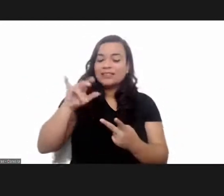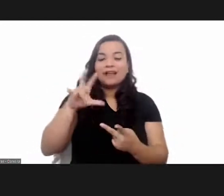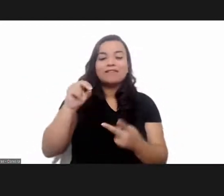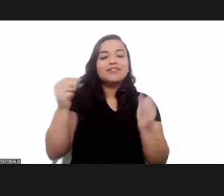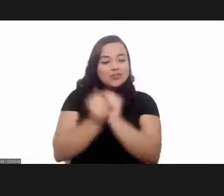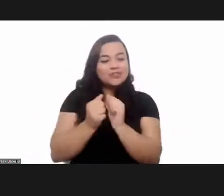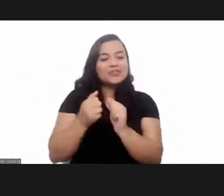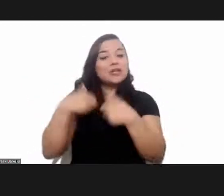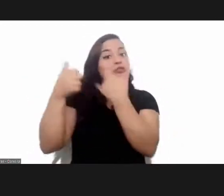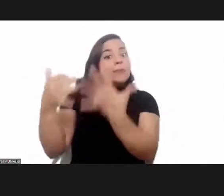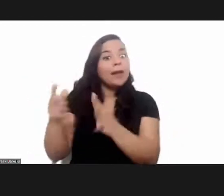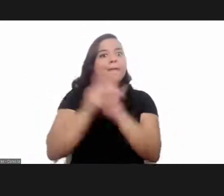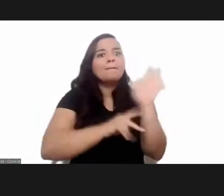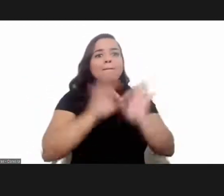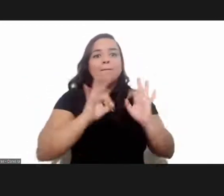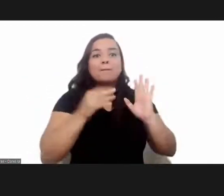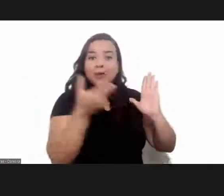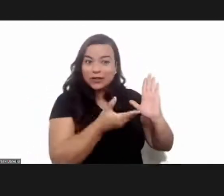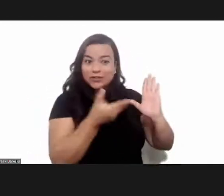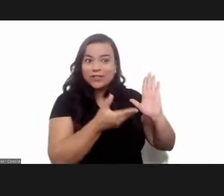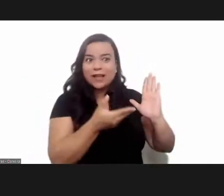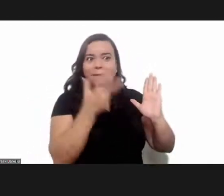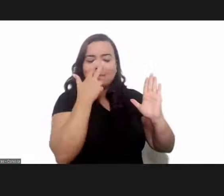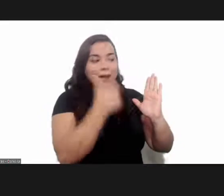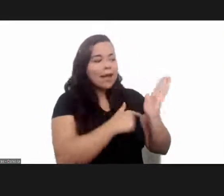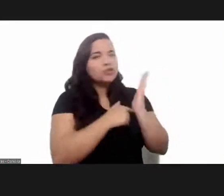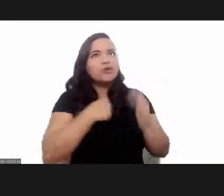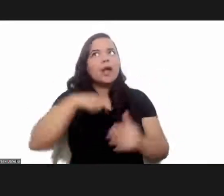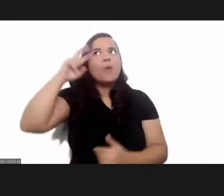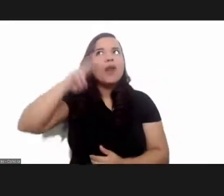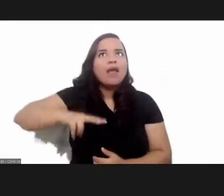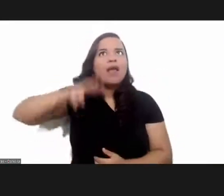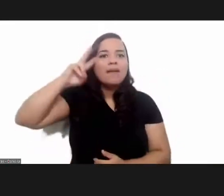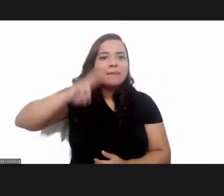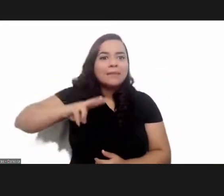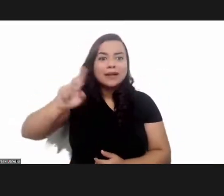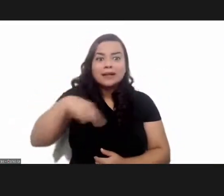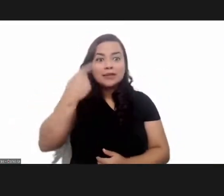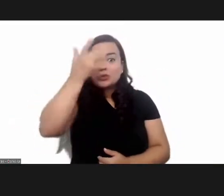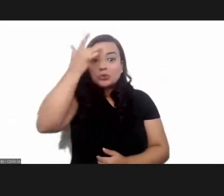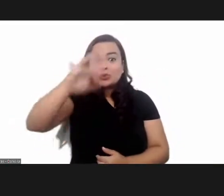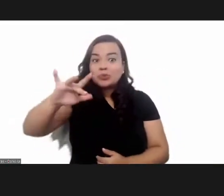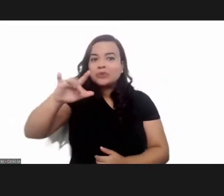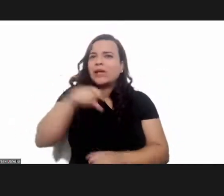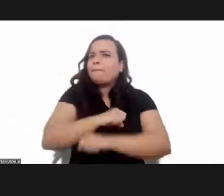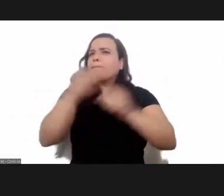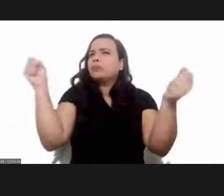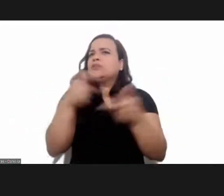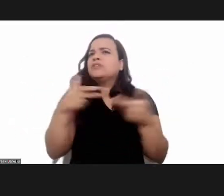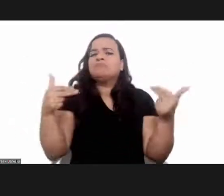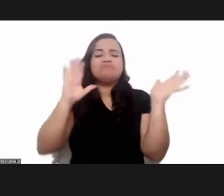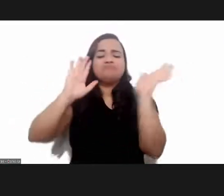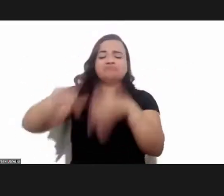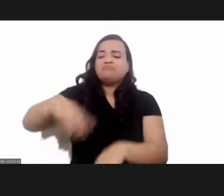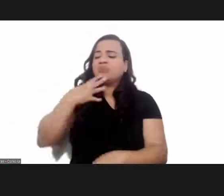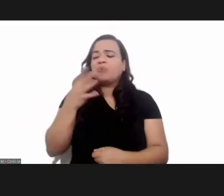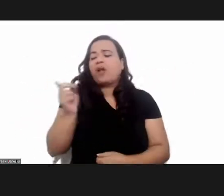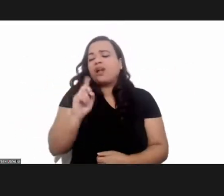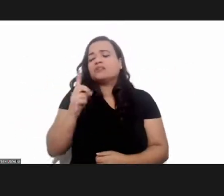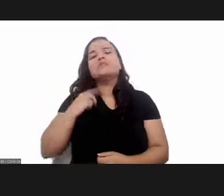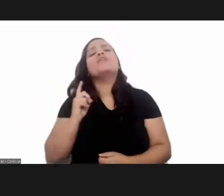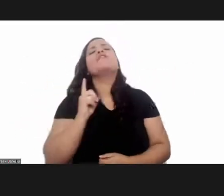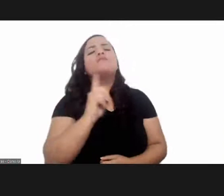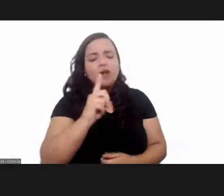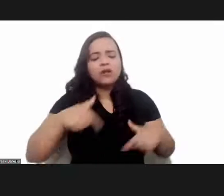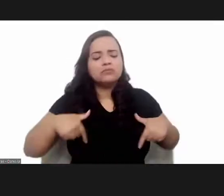that the project in this series reminded me of people who didn't know that that was impossible, but did it